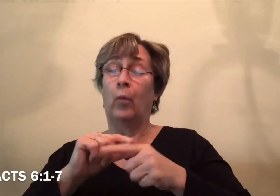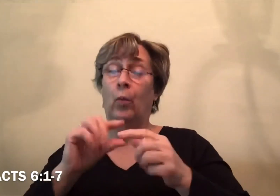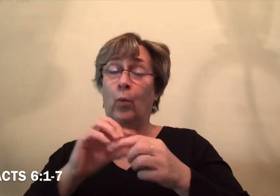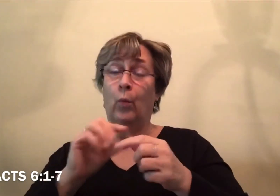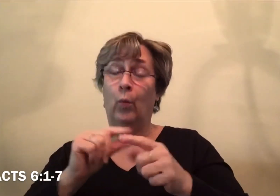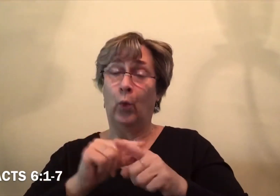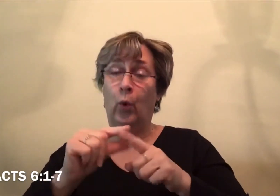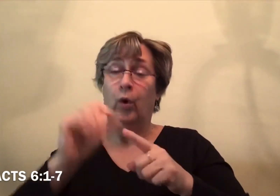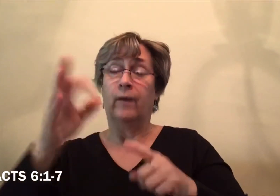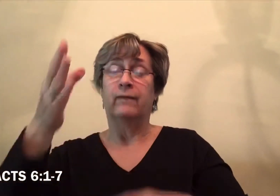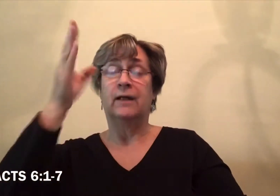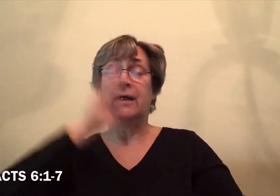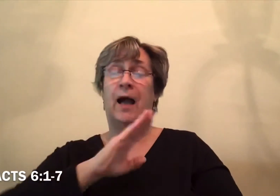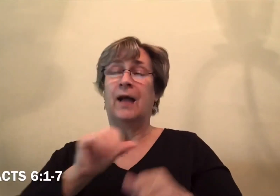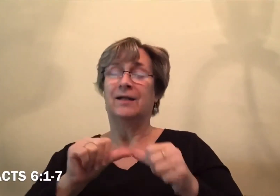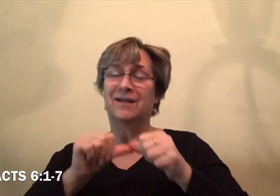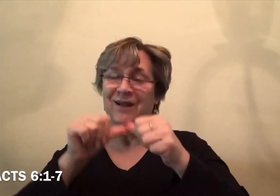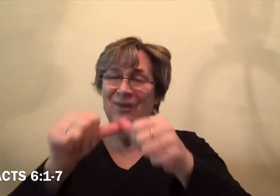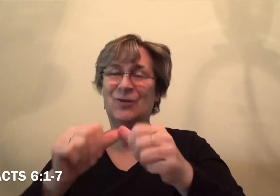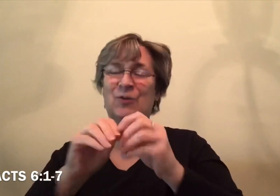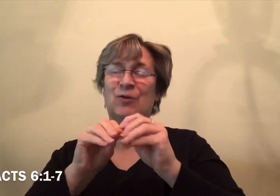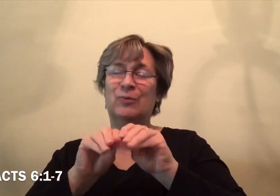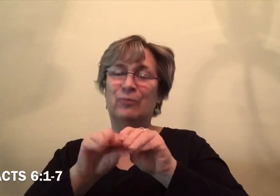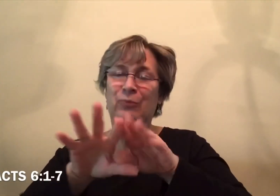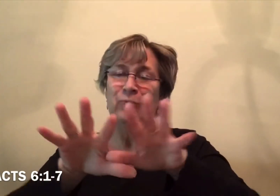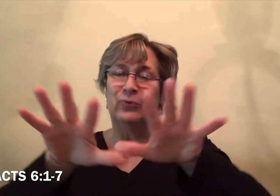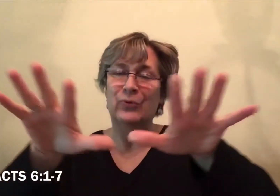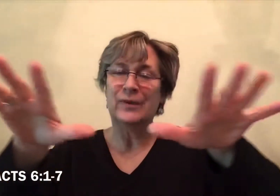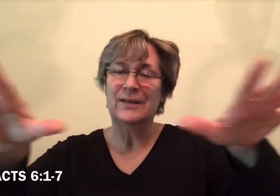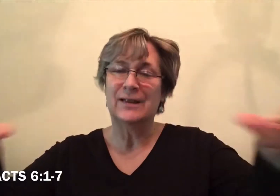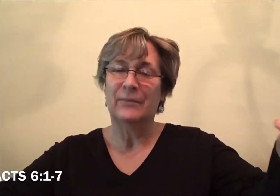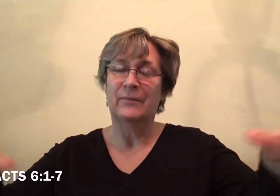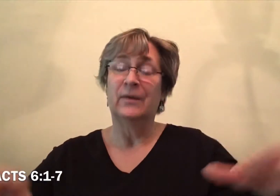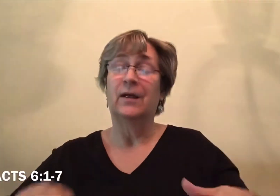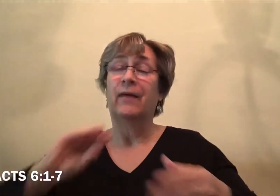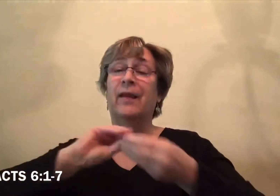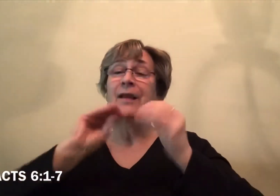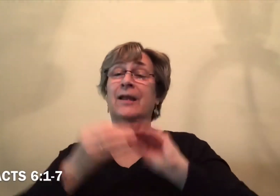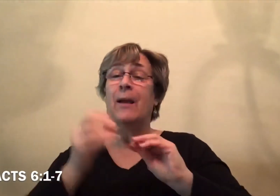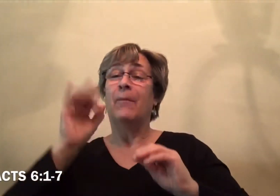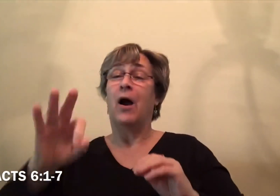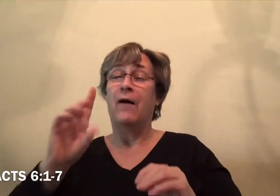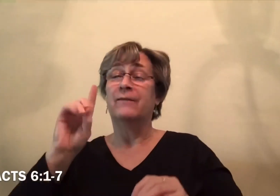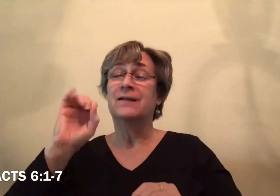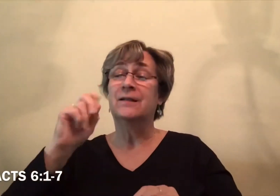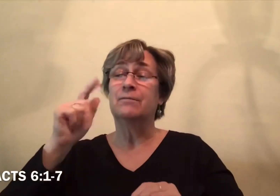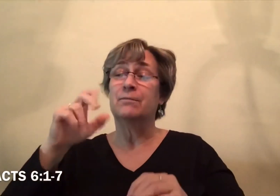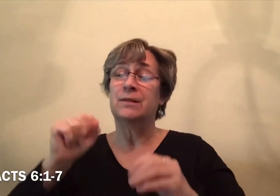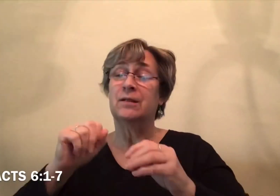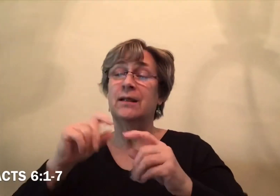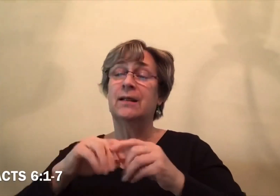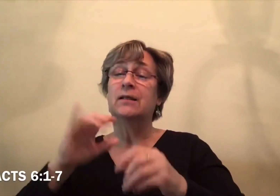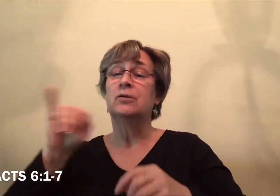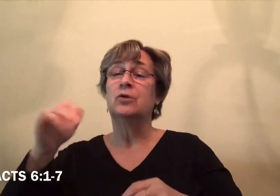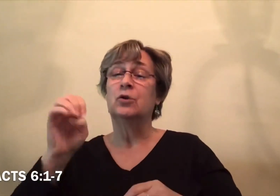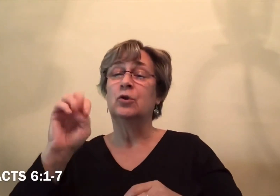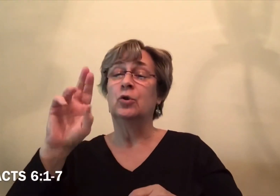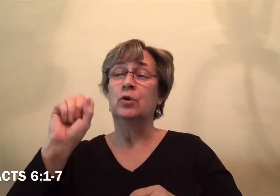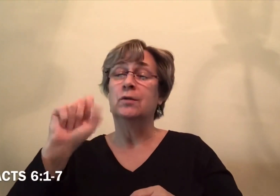The Word of God continued to spread and the number of the disciples in Jerusalem